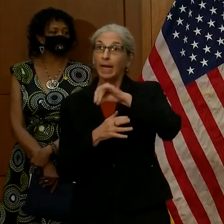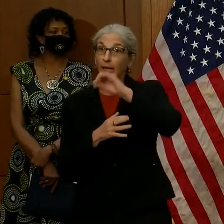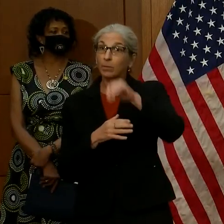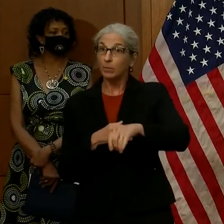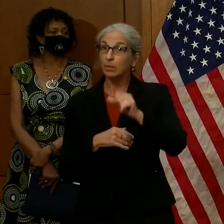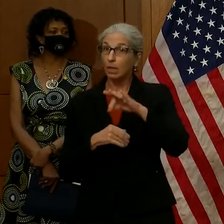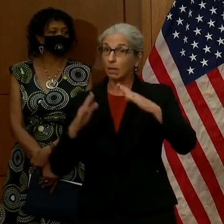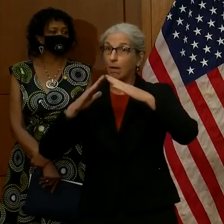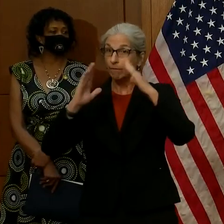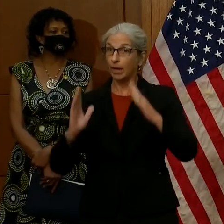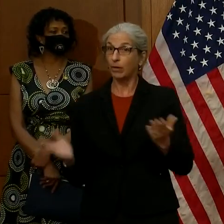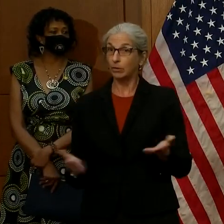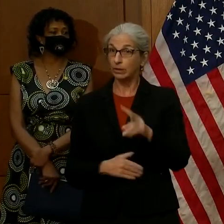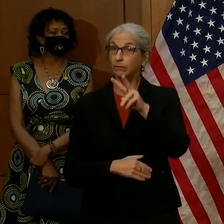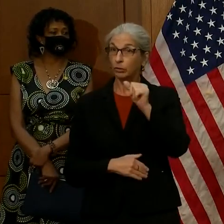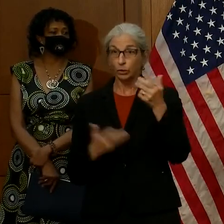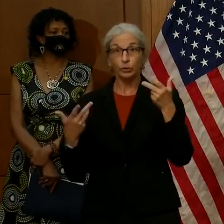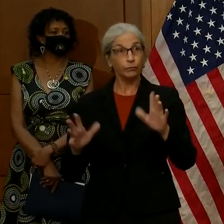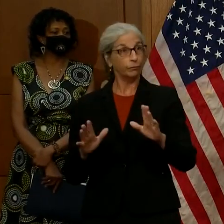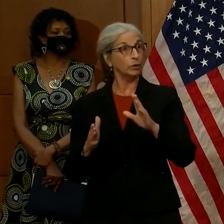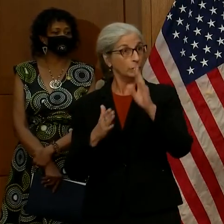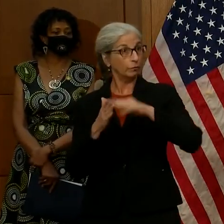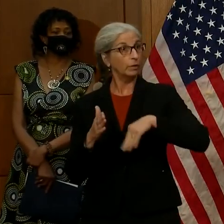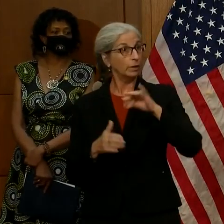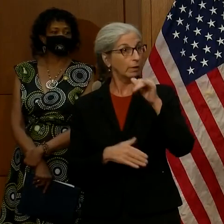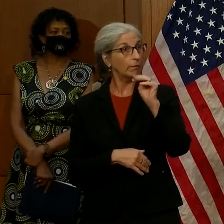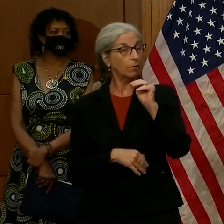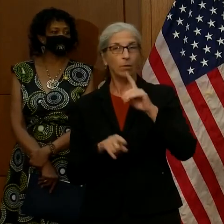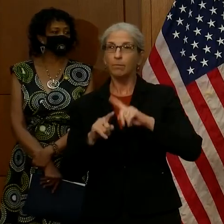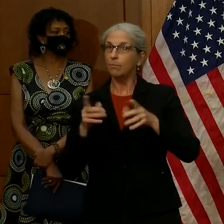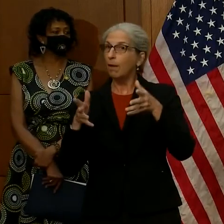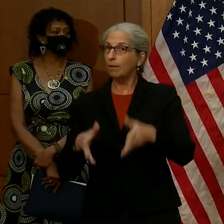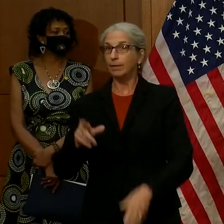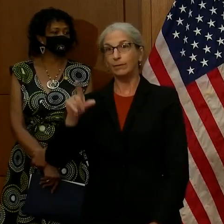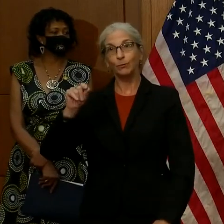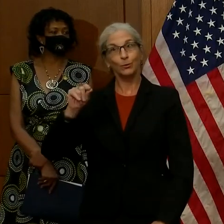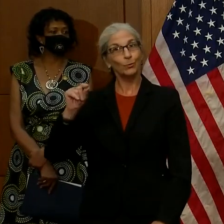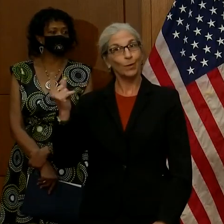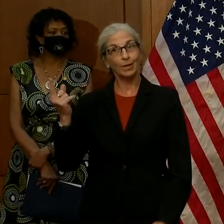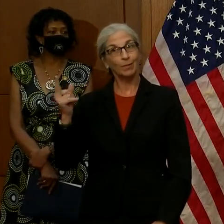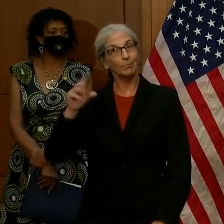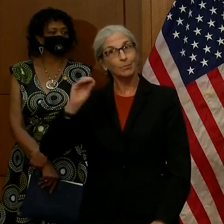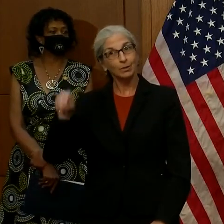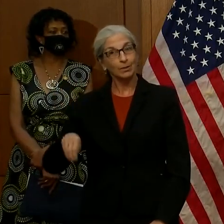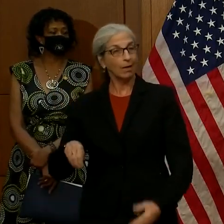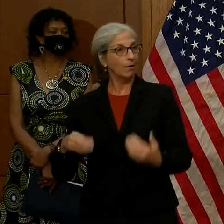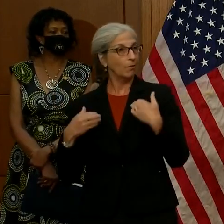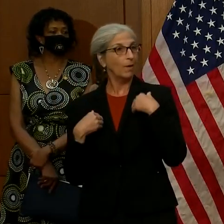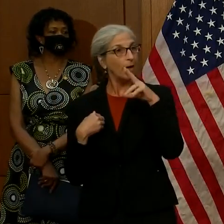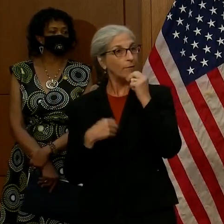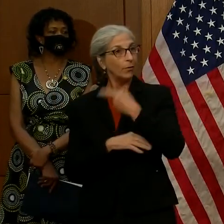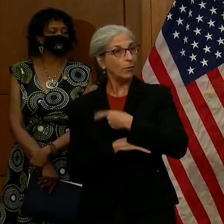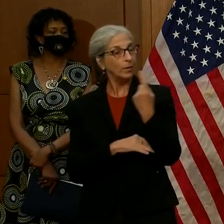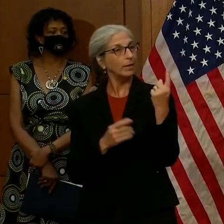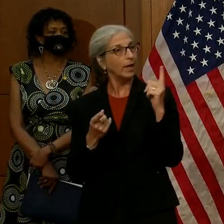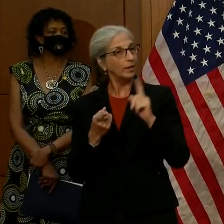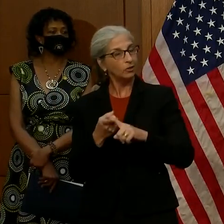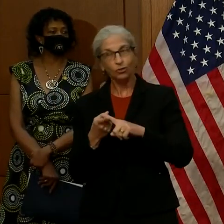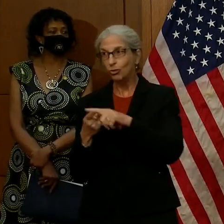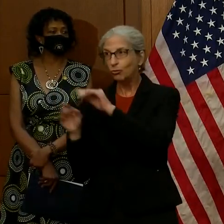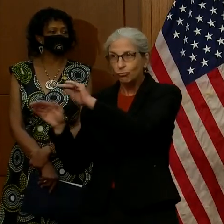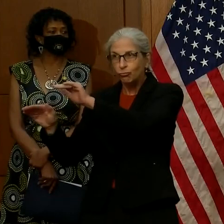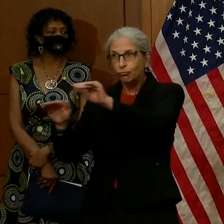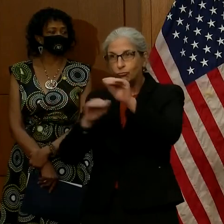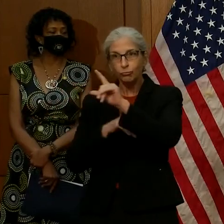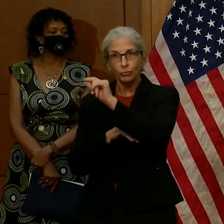have certainly complied and have been filled out, but that leaves us, we have 30 days to do the remainder of the